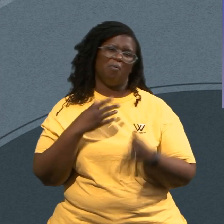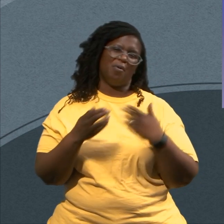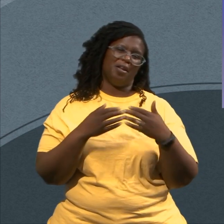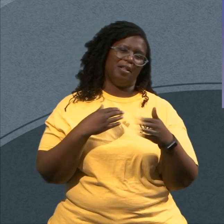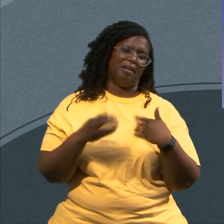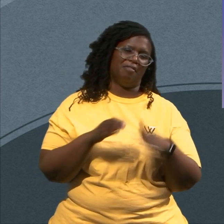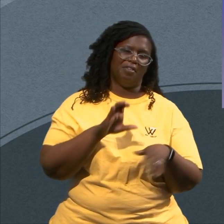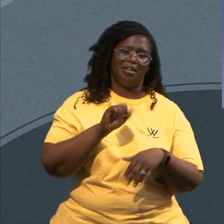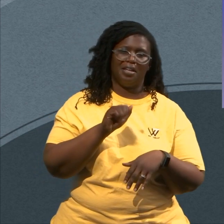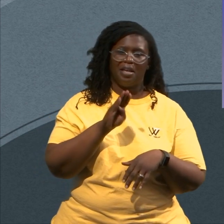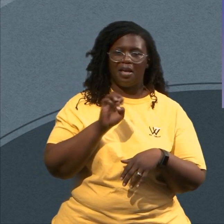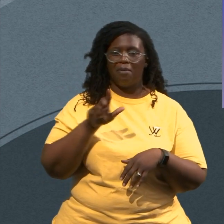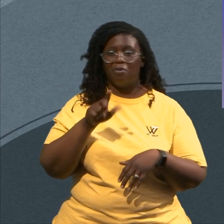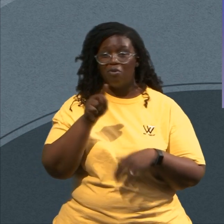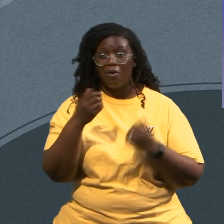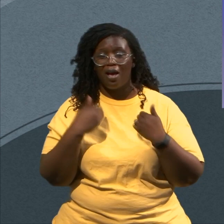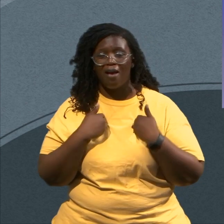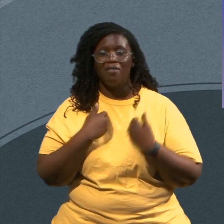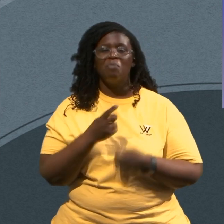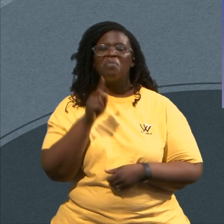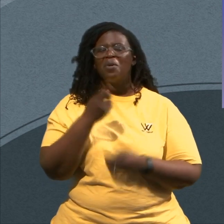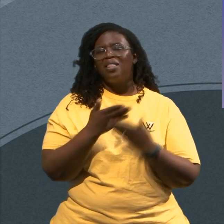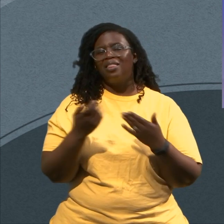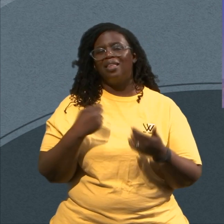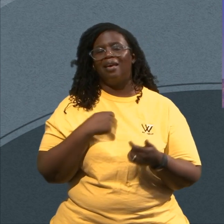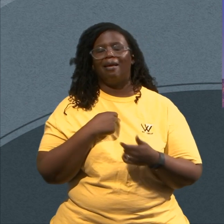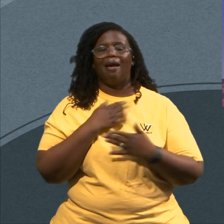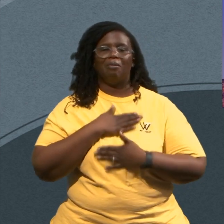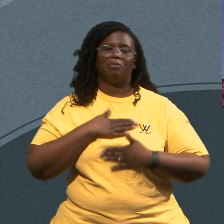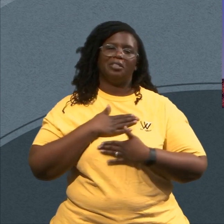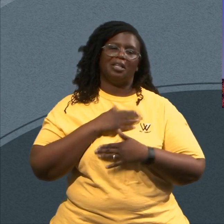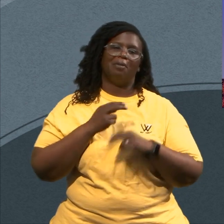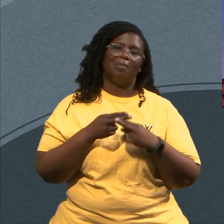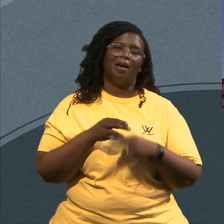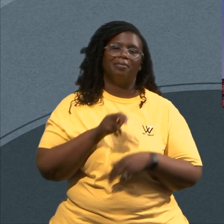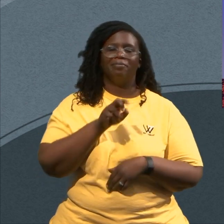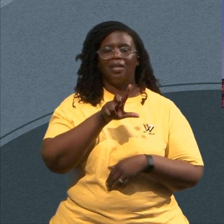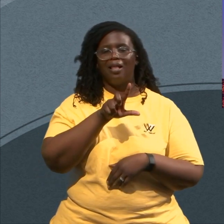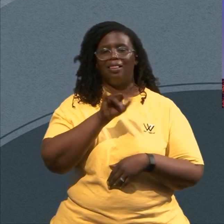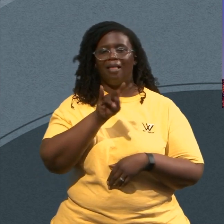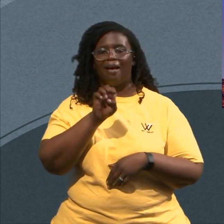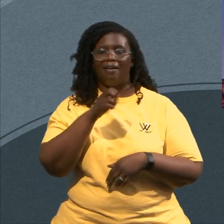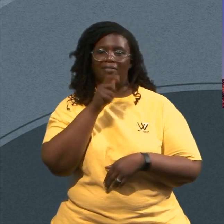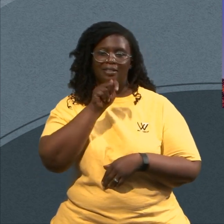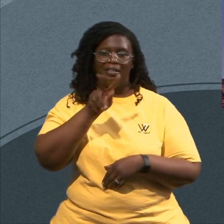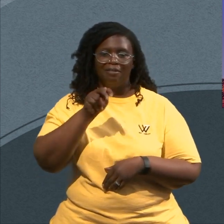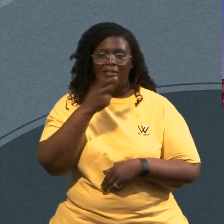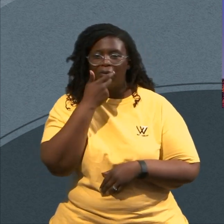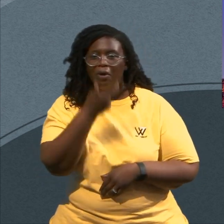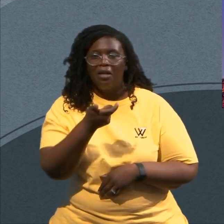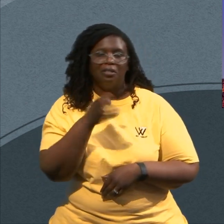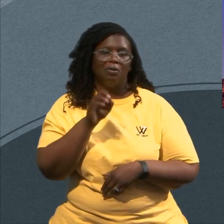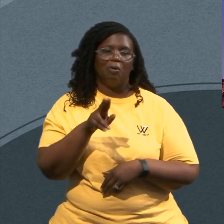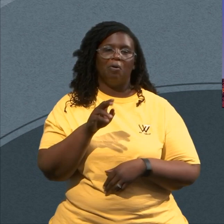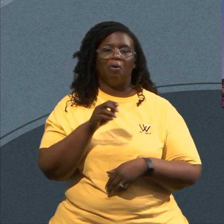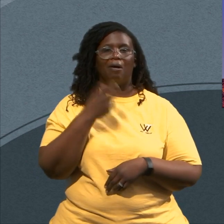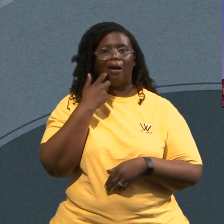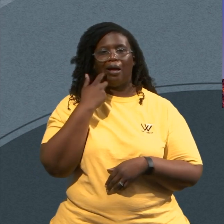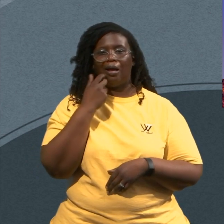appreciate about binge watching Or even live TV watching Is that the advances of the